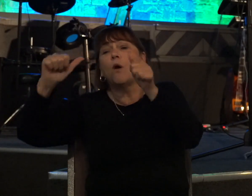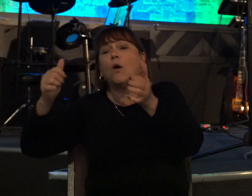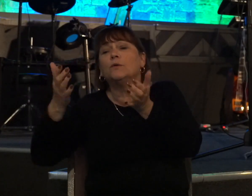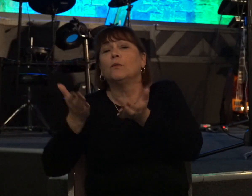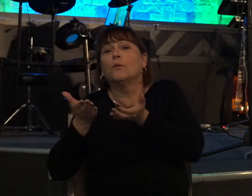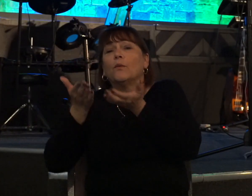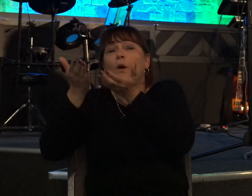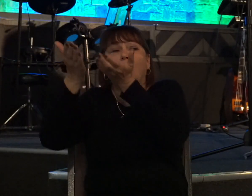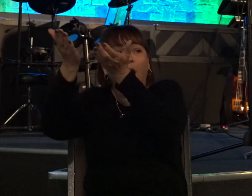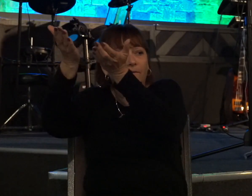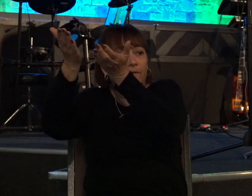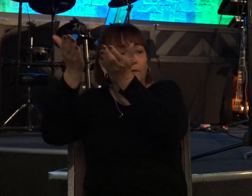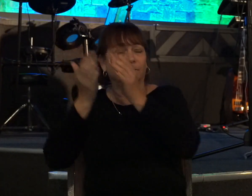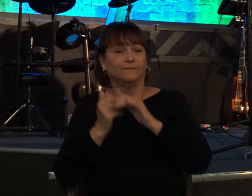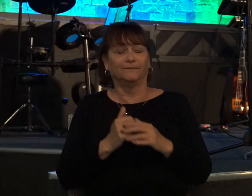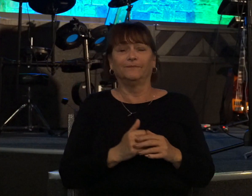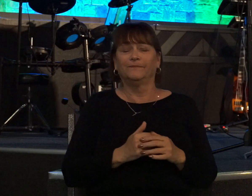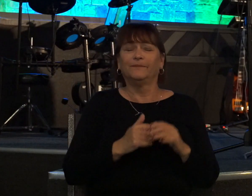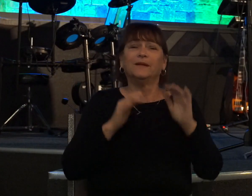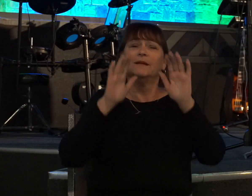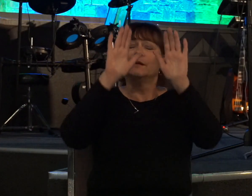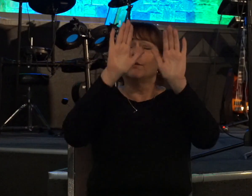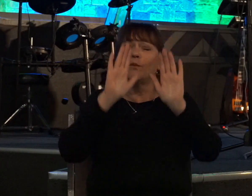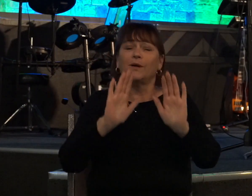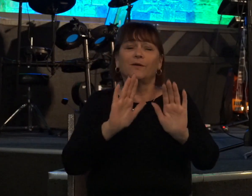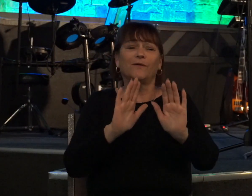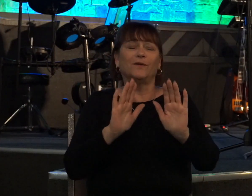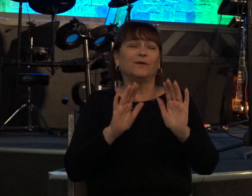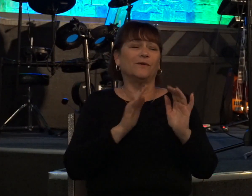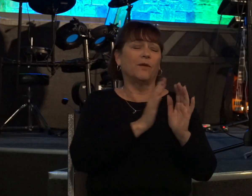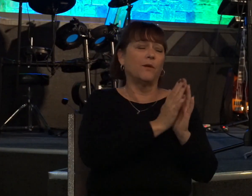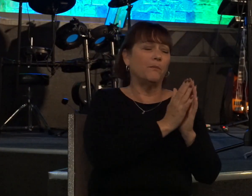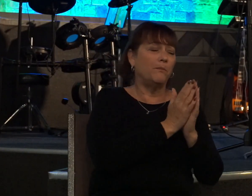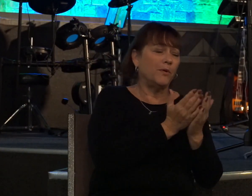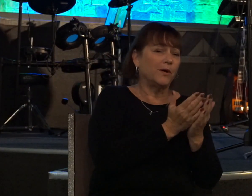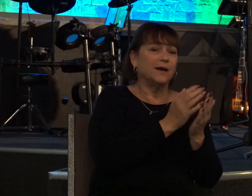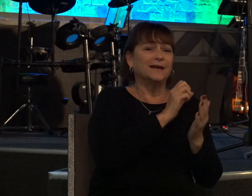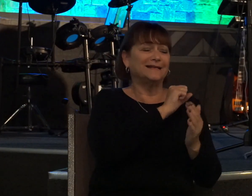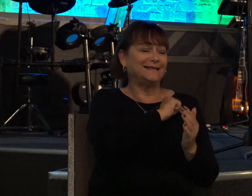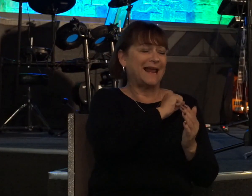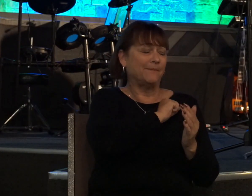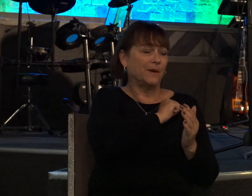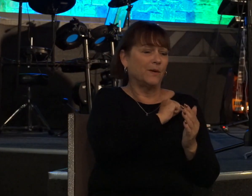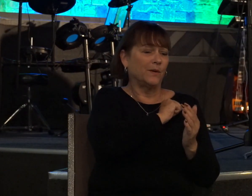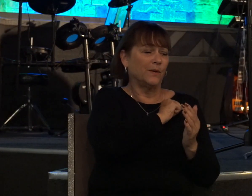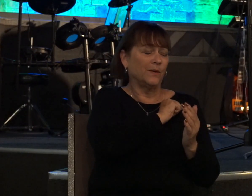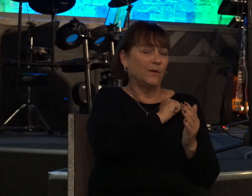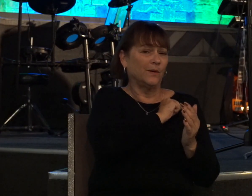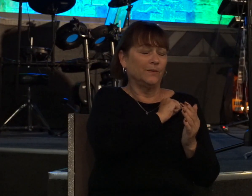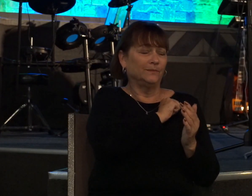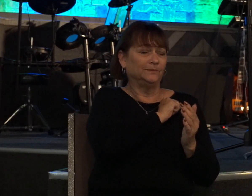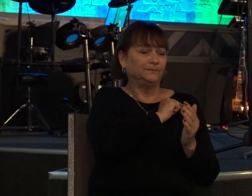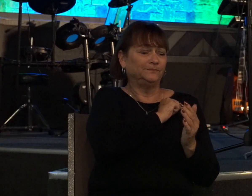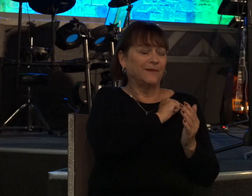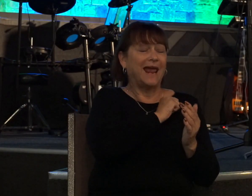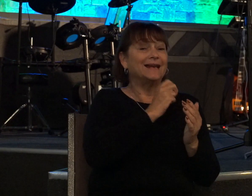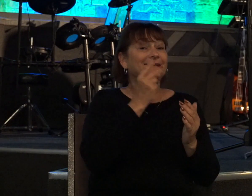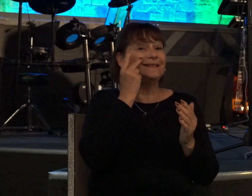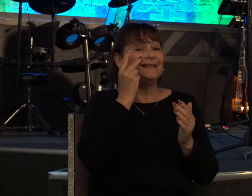so really neat being able to go from our text in Samuel exactly where we're at and see where David wrote